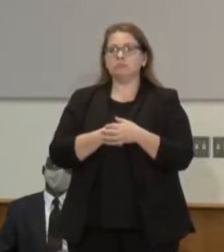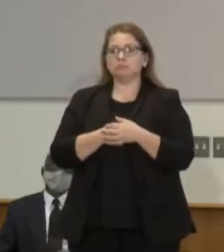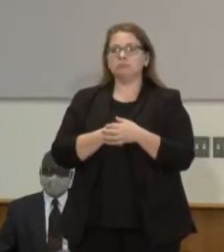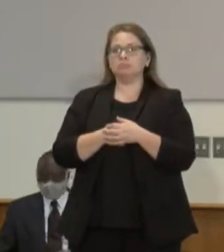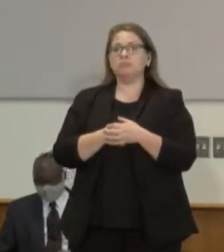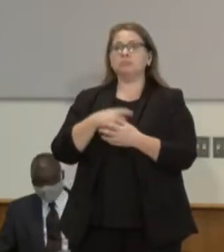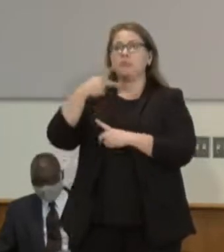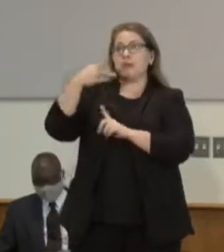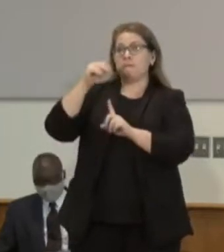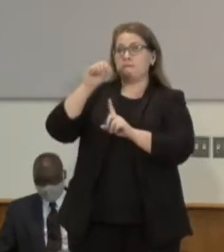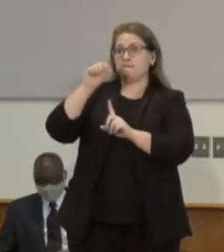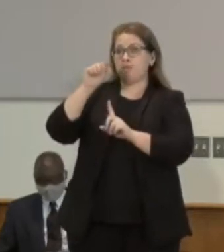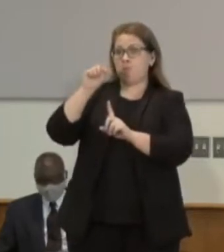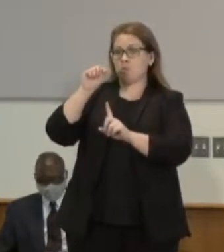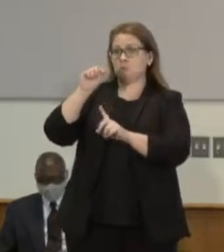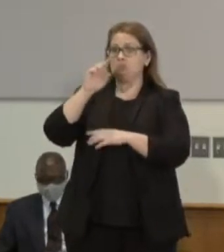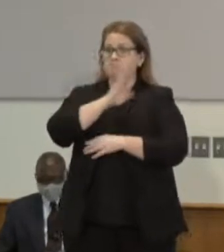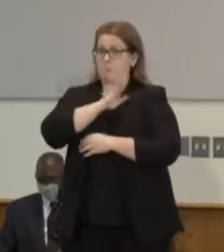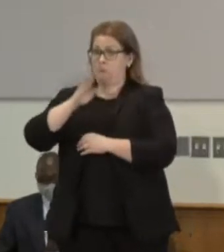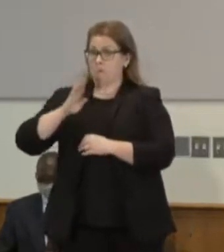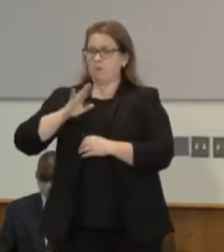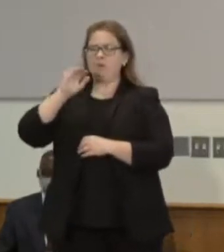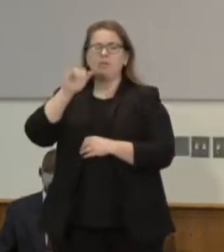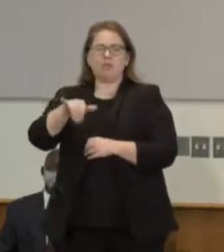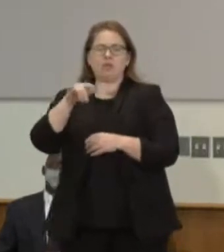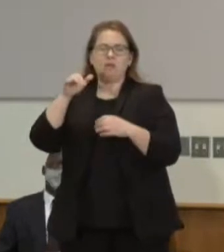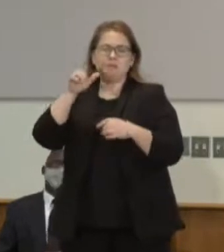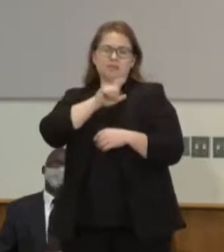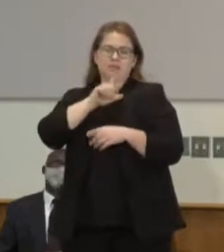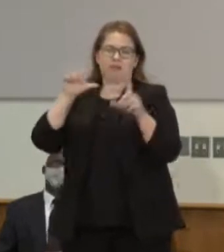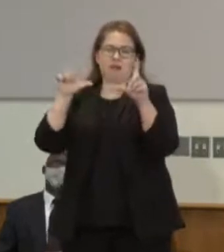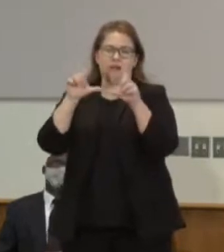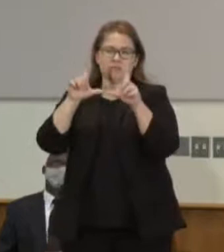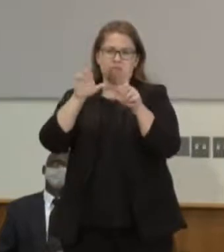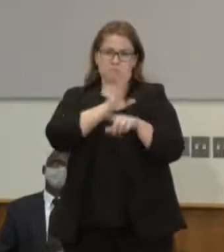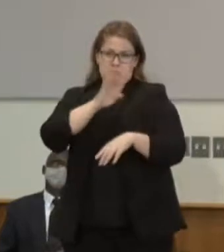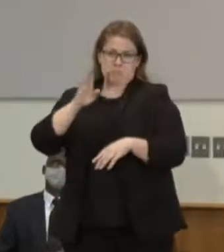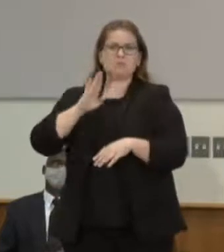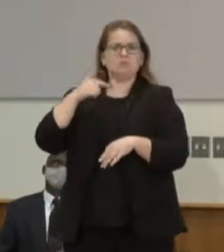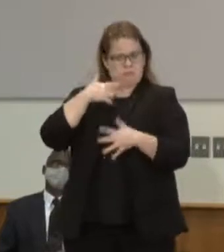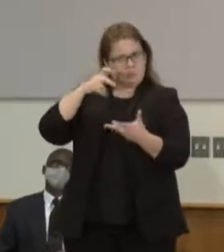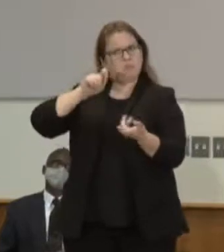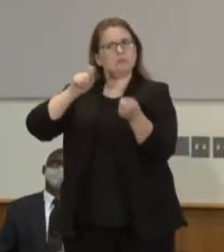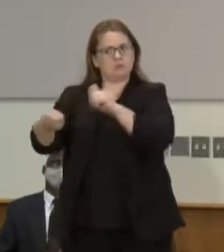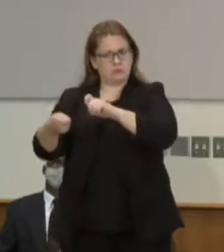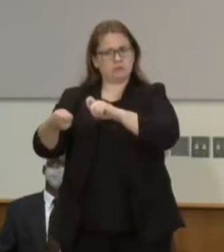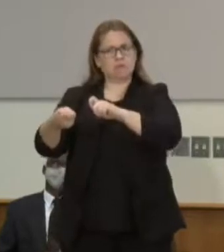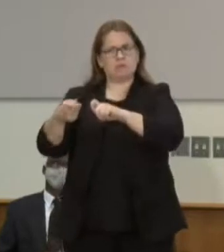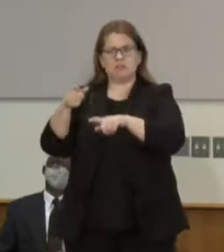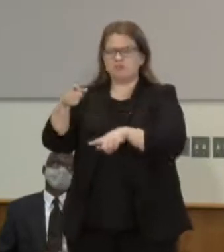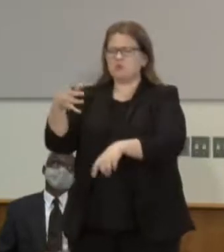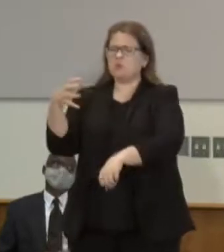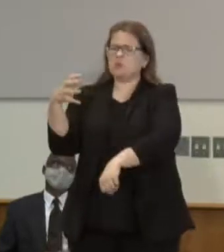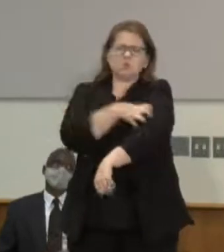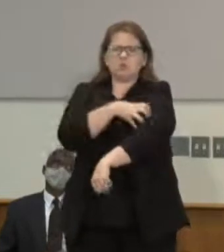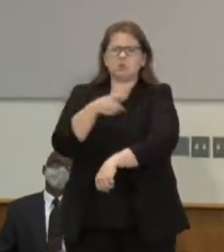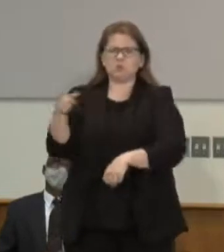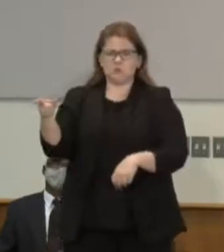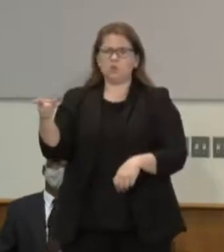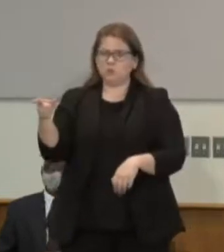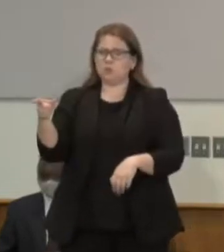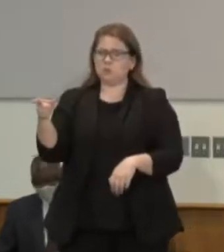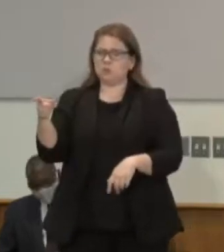police officer standards and training board when you think about it it's an incredibly potentially powerful board because it is a